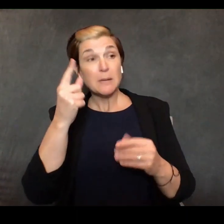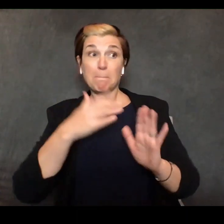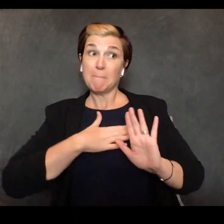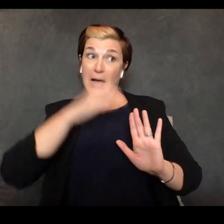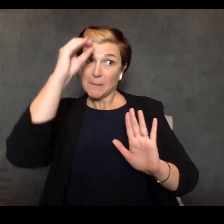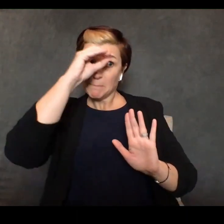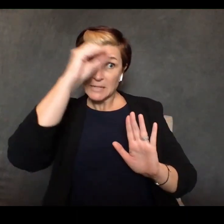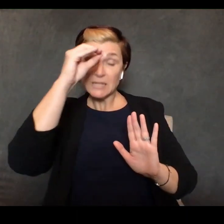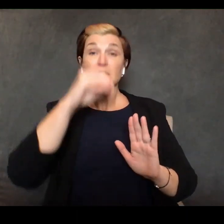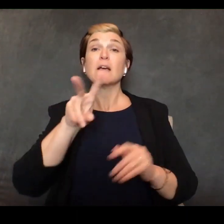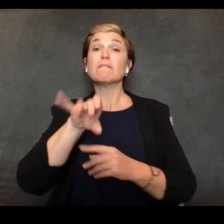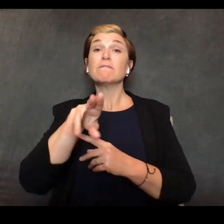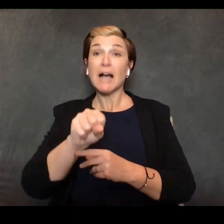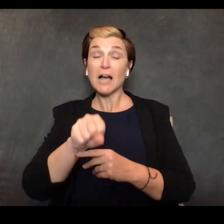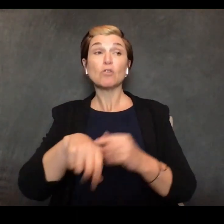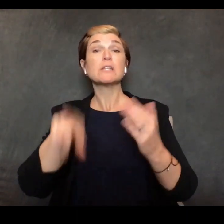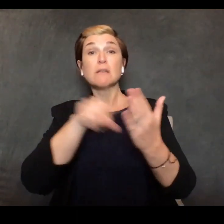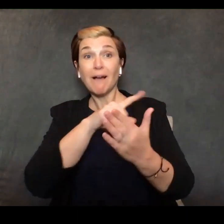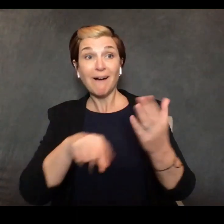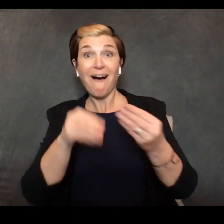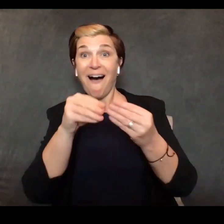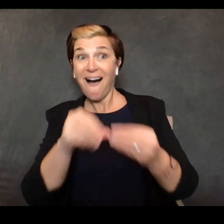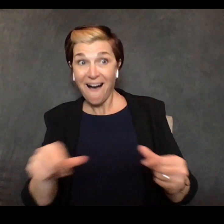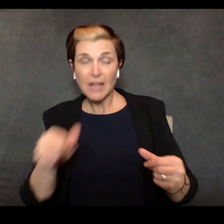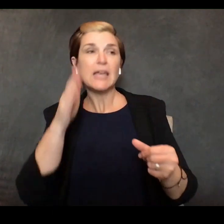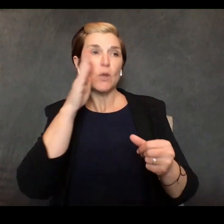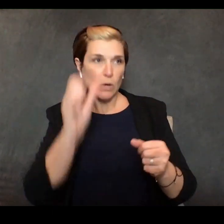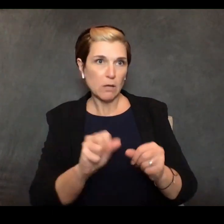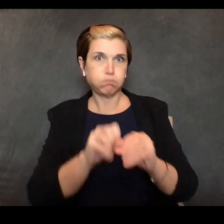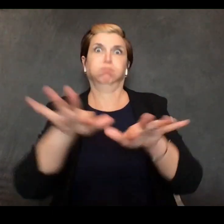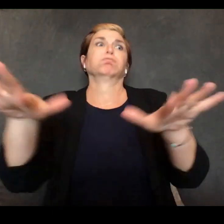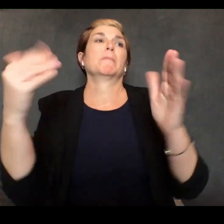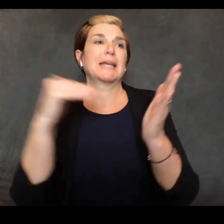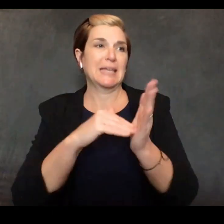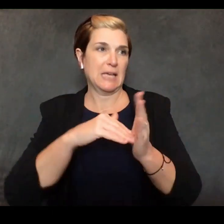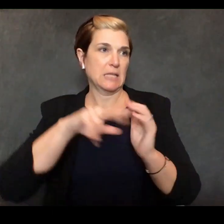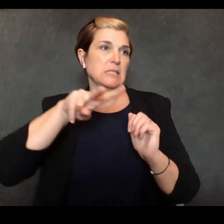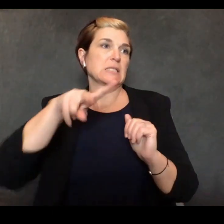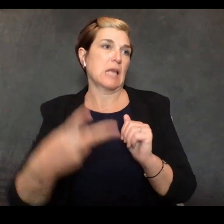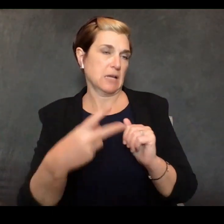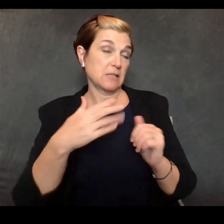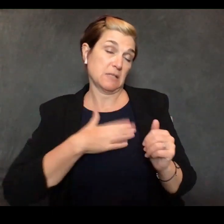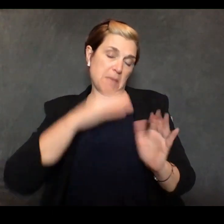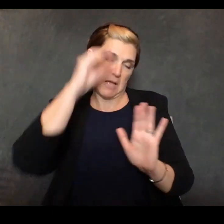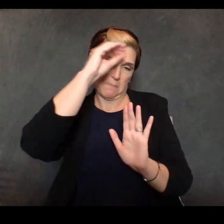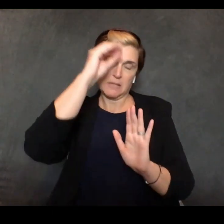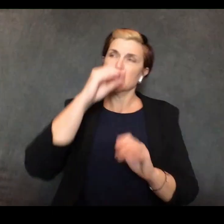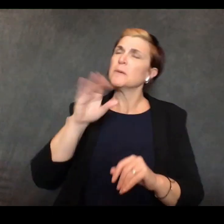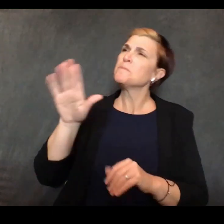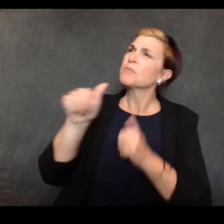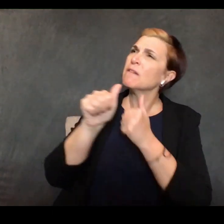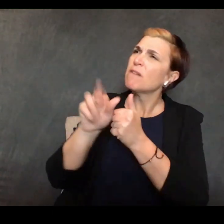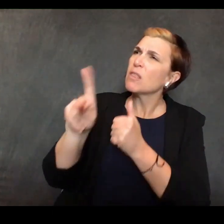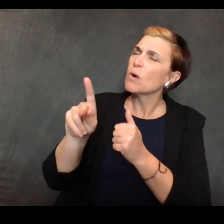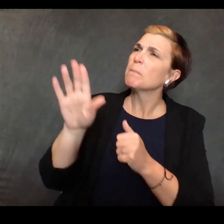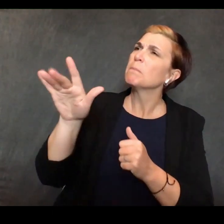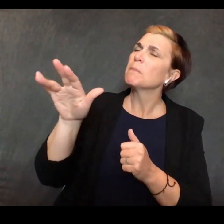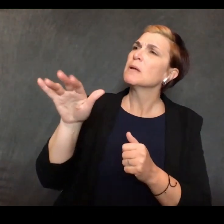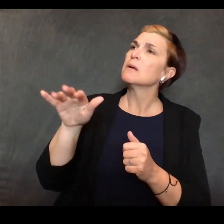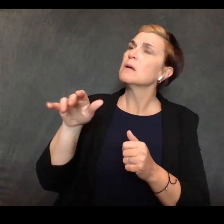pop back like nobody's ever seen before please just to follow up on john's question specifically how many new hospital facilities could the army